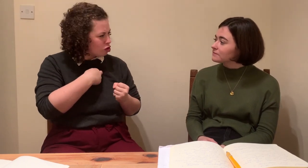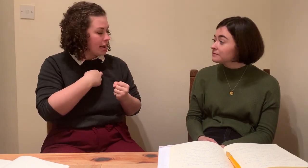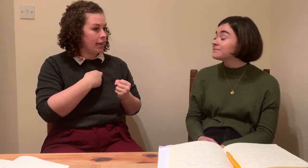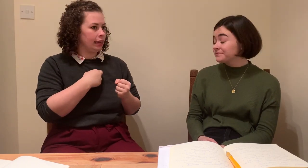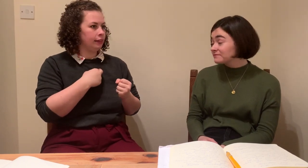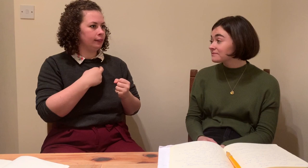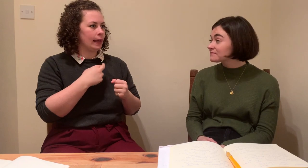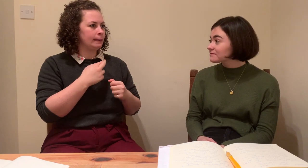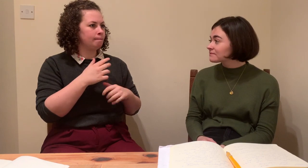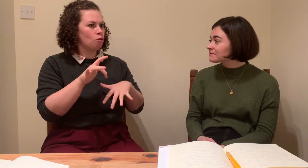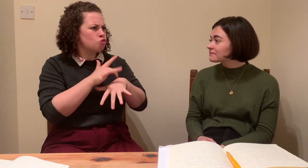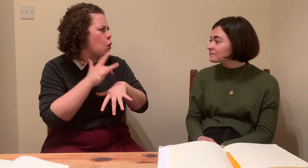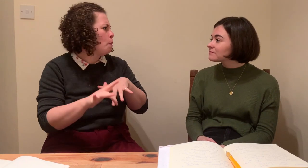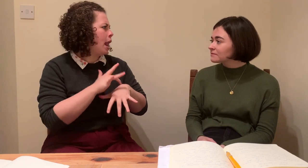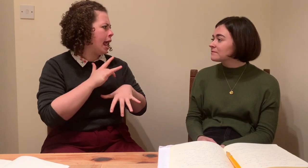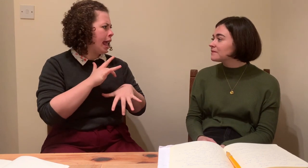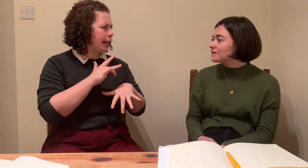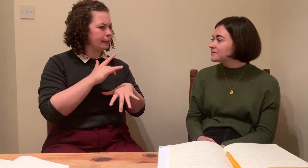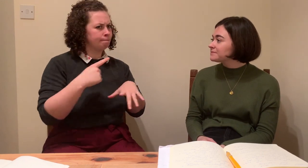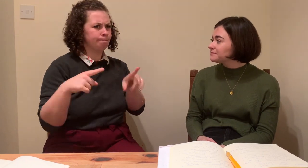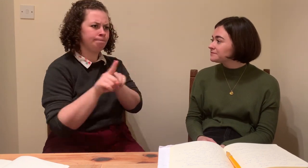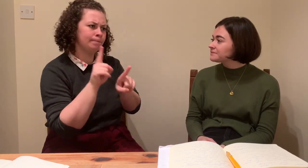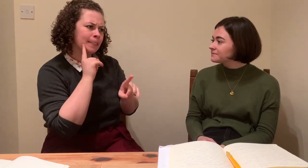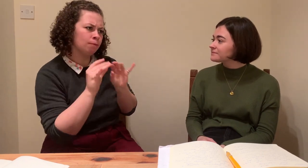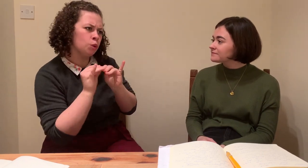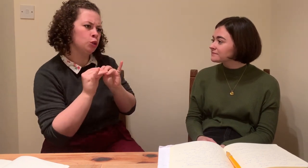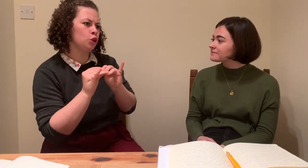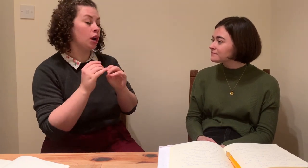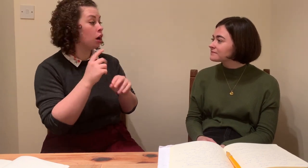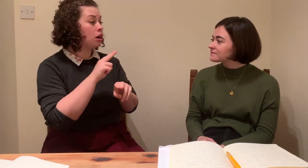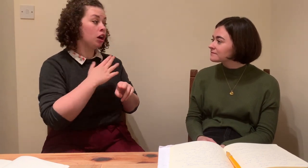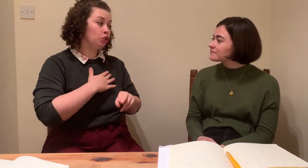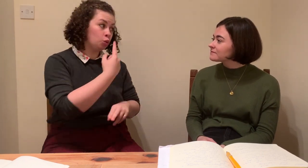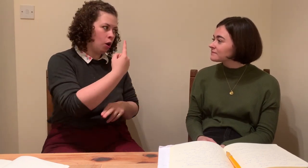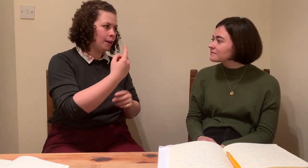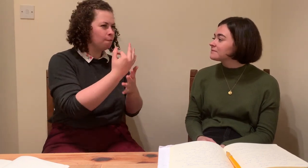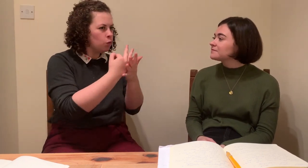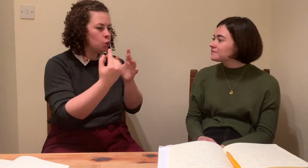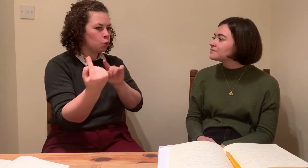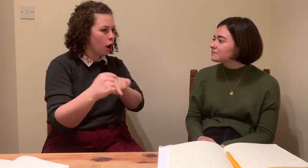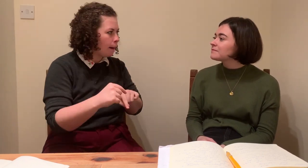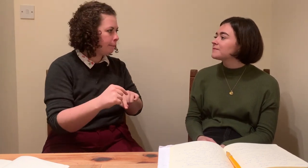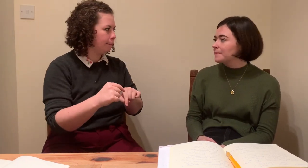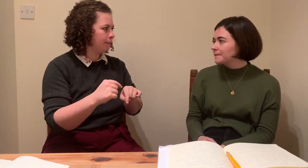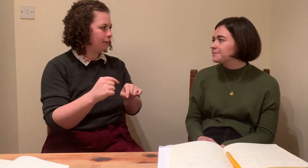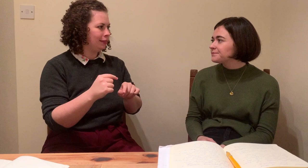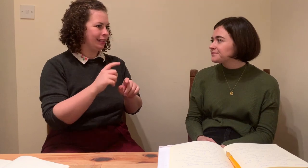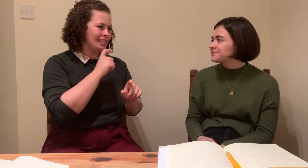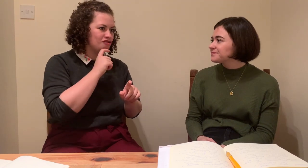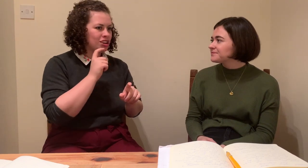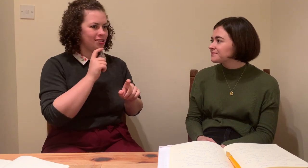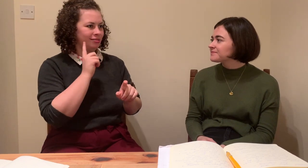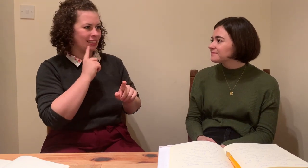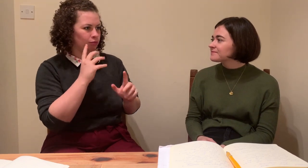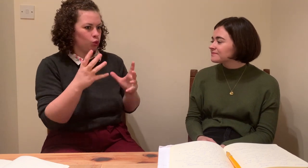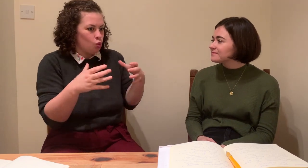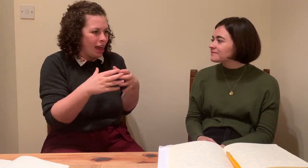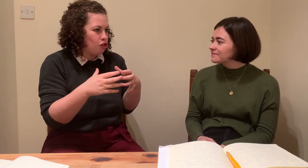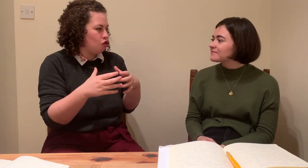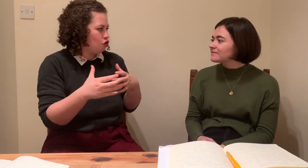changing and there's no register of interpreters at the moment. Not yet. That's true. Not yet. It's being worked on. It's a work in